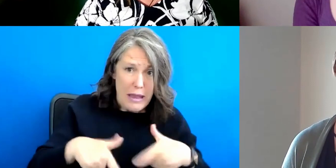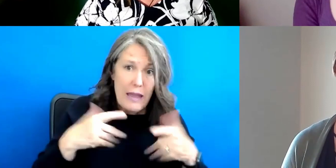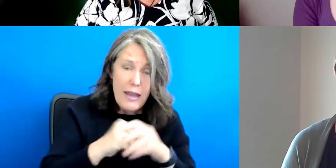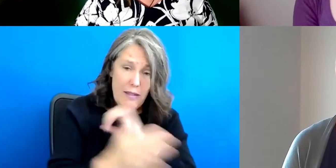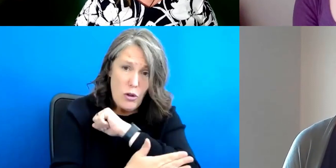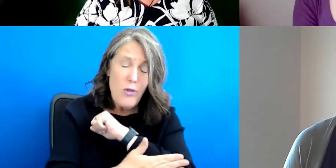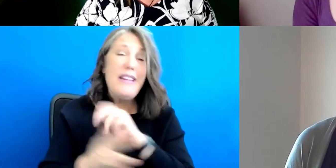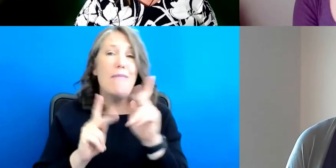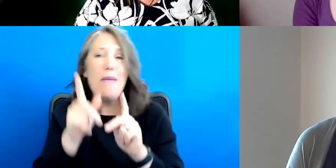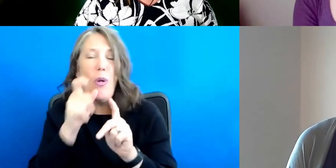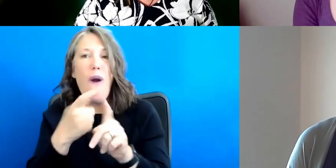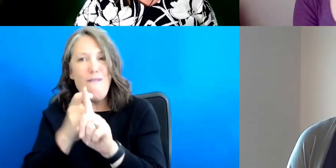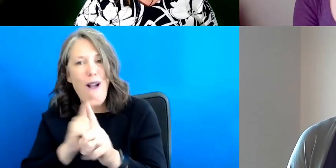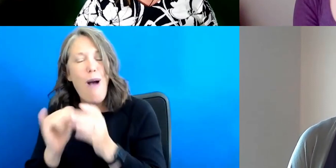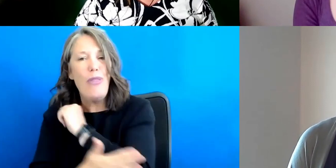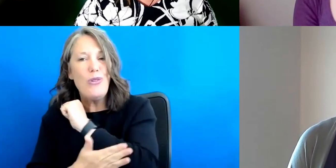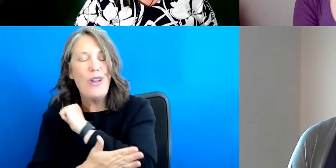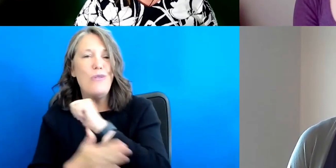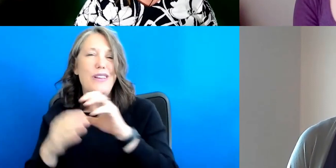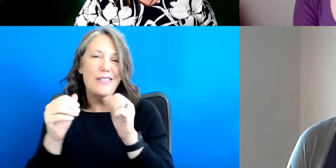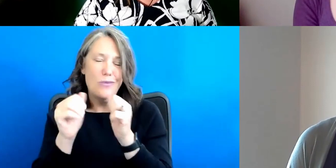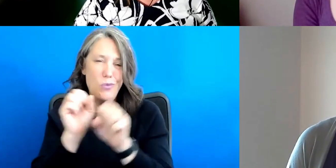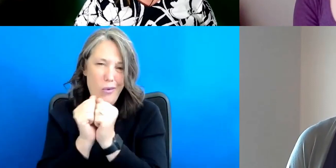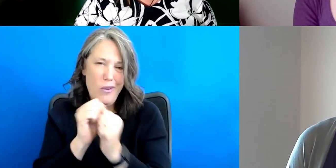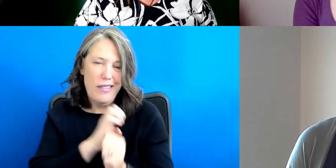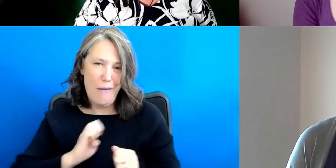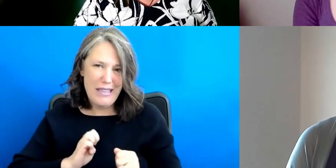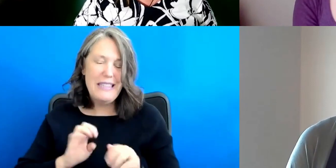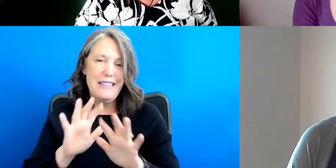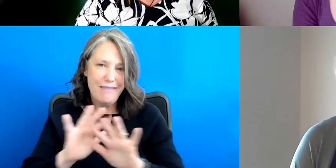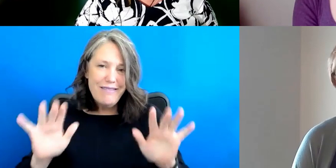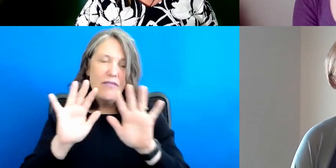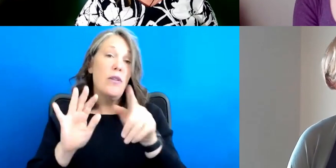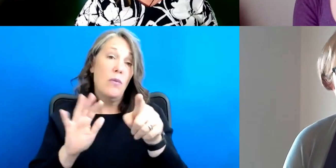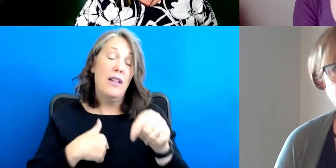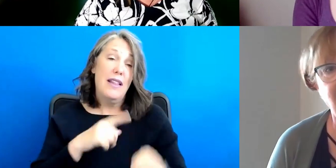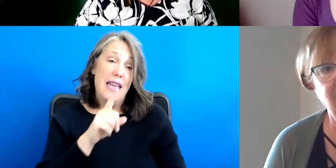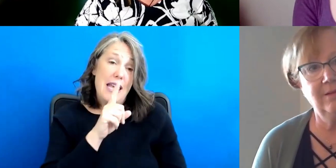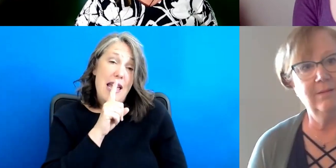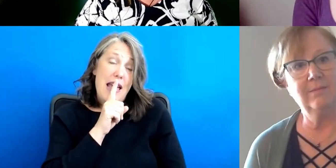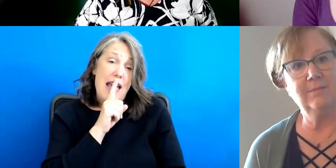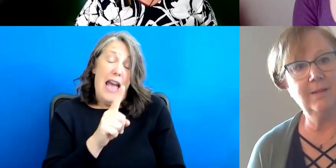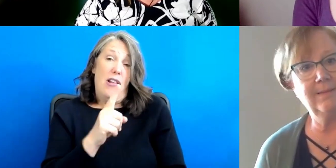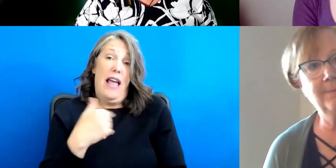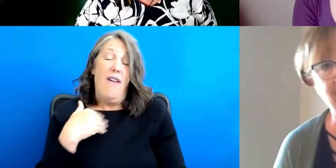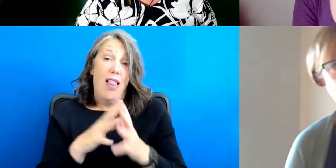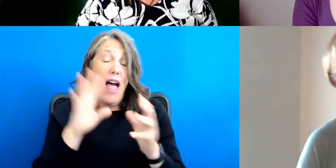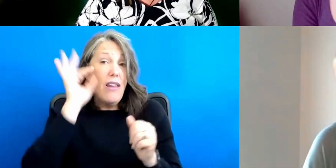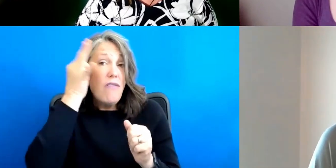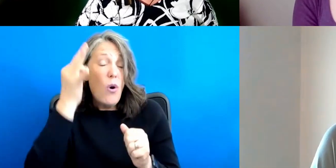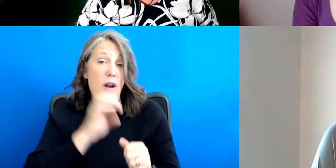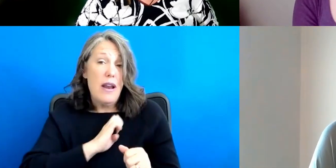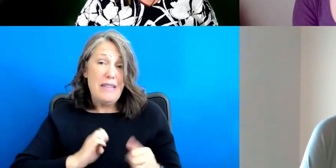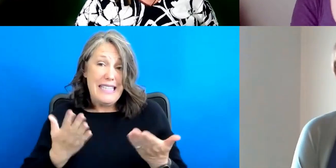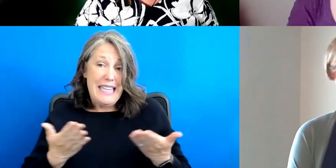role within the U S embassies. Yeah. Yeah. And it's interesting that we actually have a lot of, um, foreign embassies here in